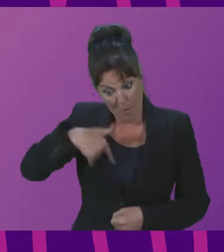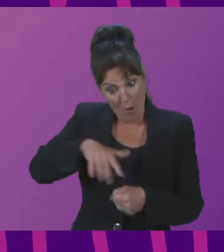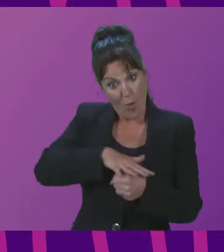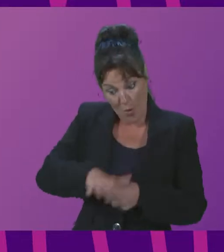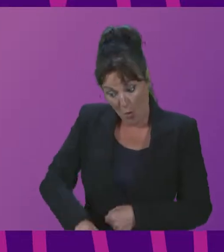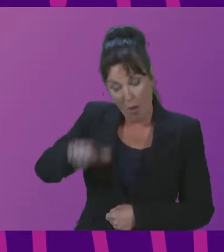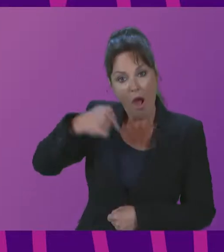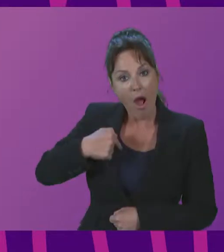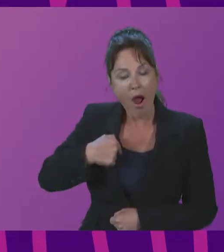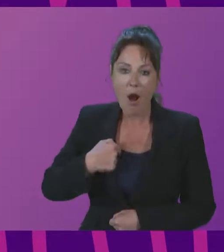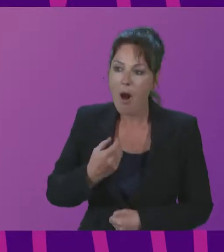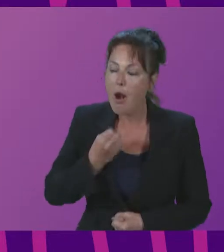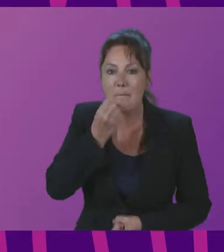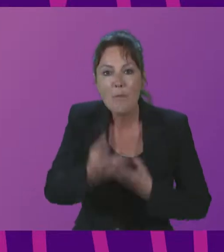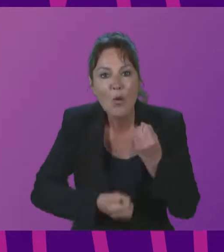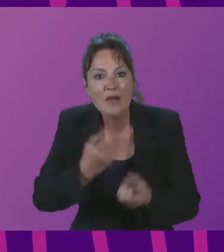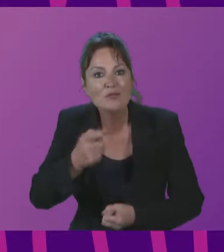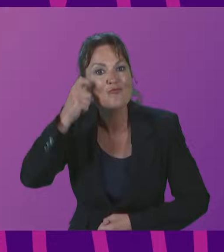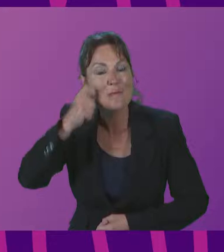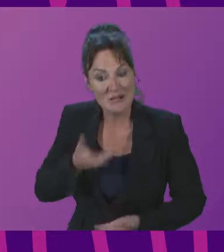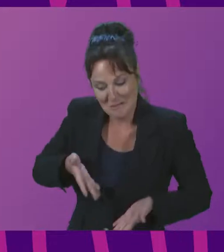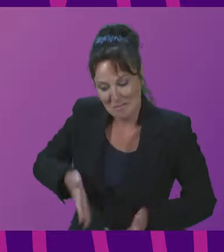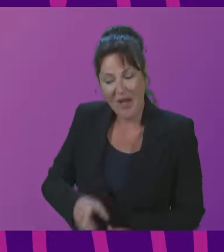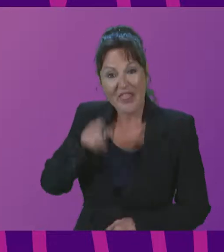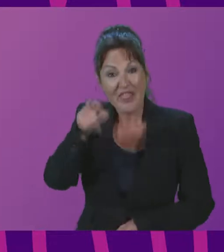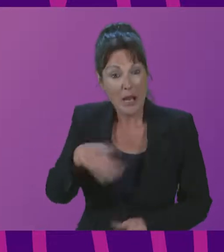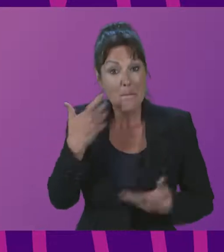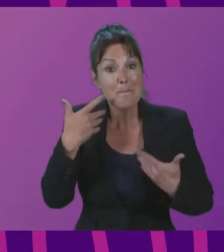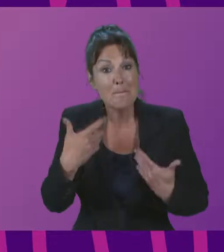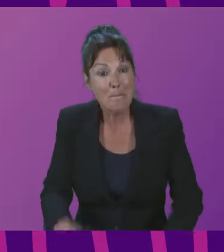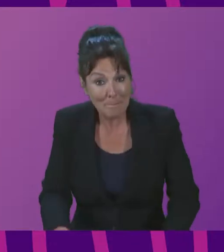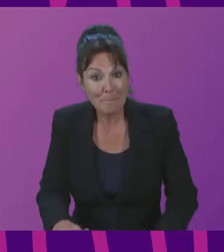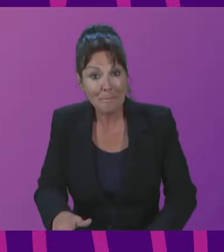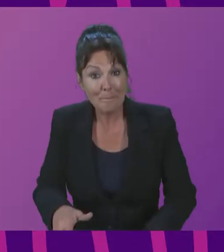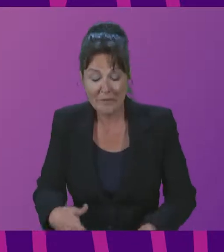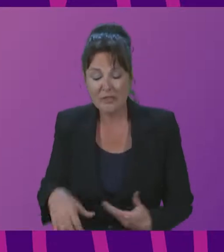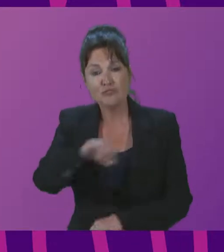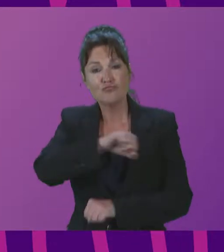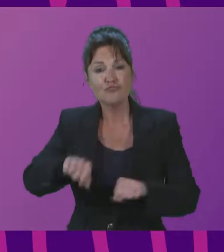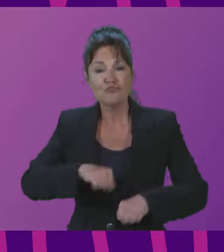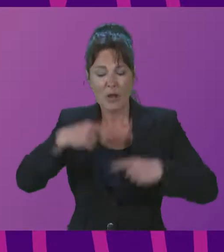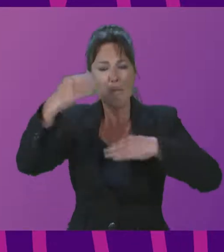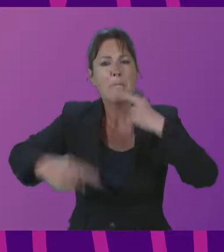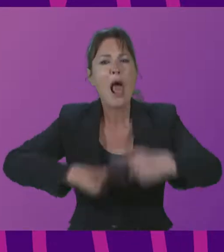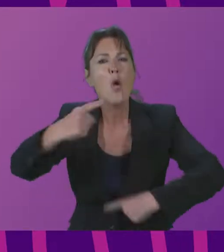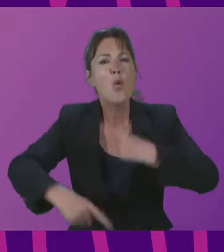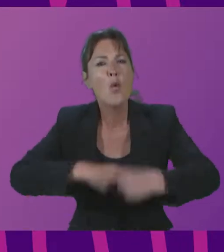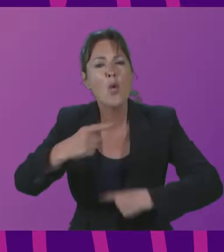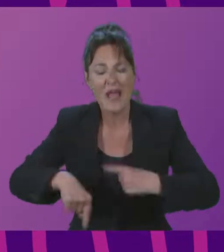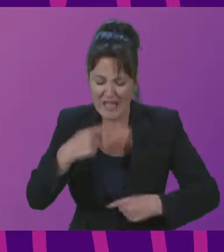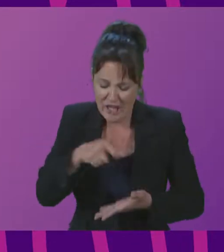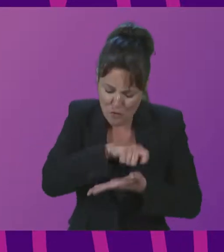born, who on disturbing a nest of a mouse with his plough wrote these lines in 1785 in apology.